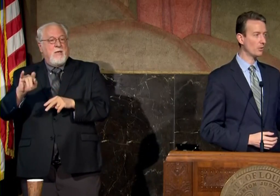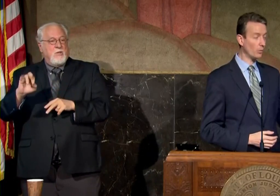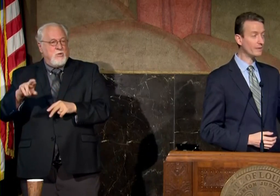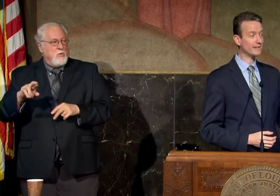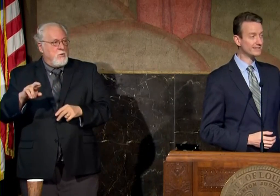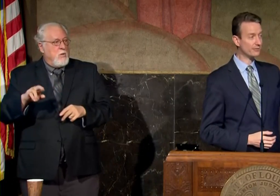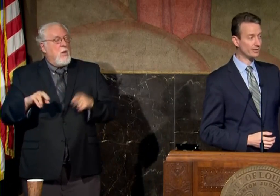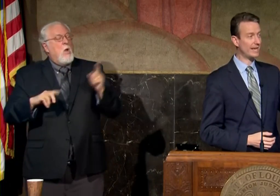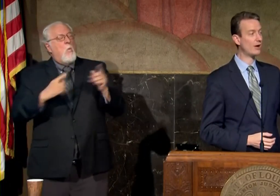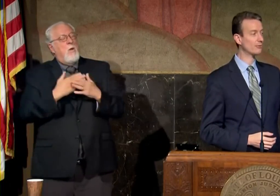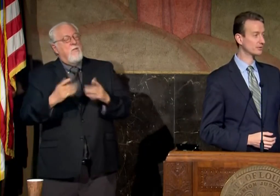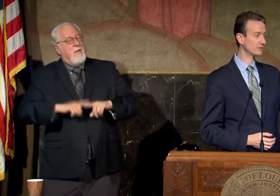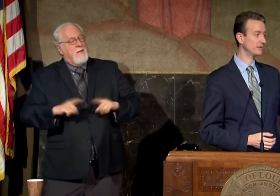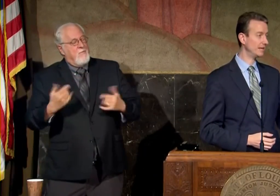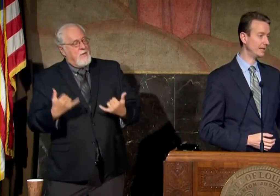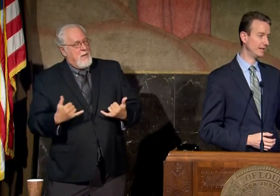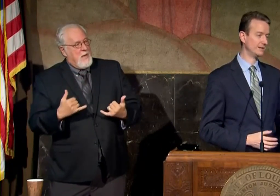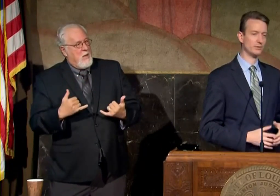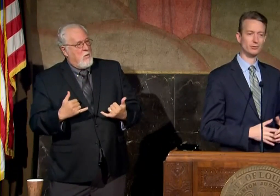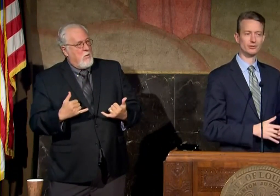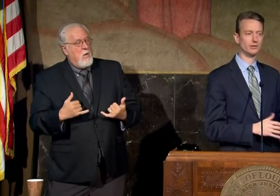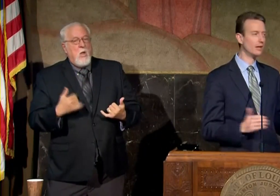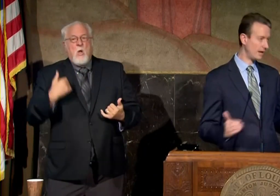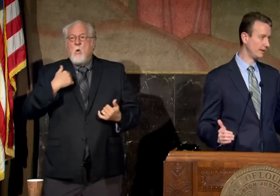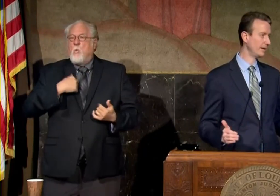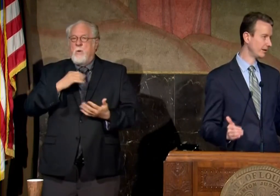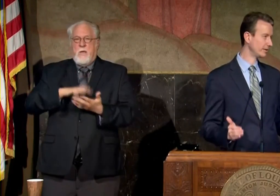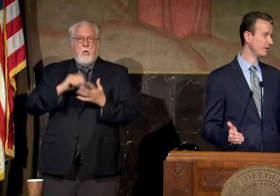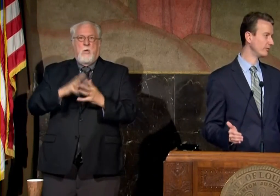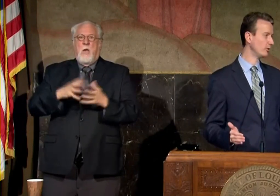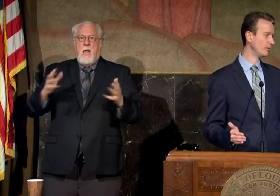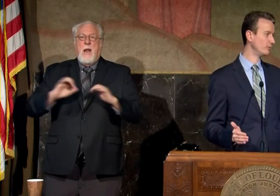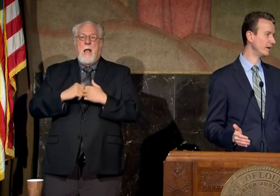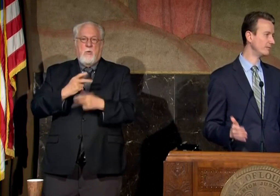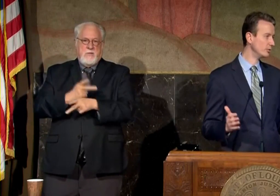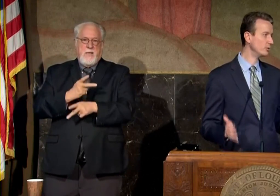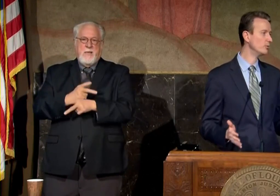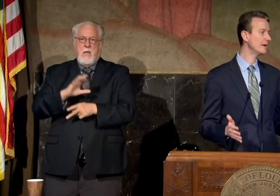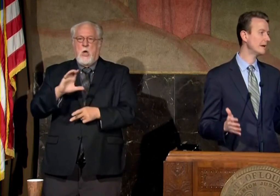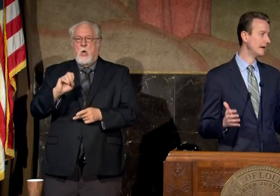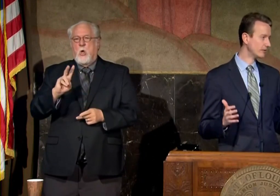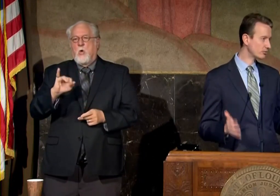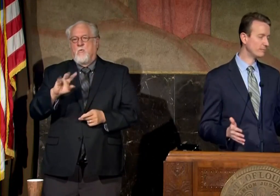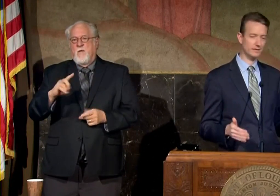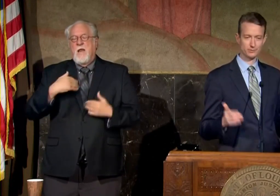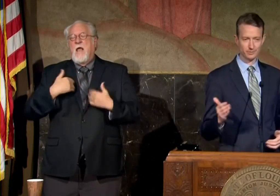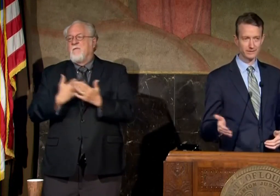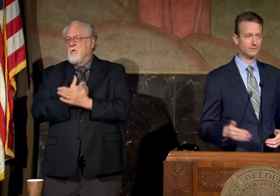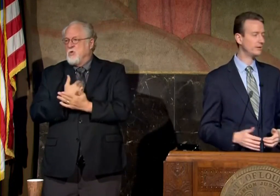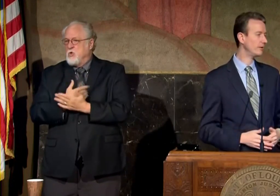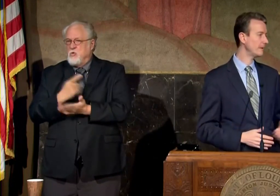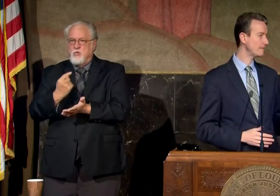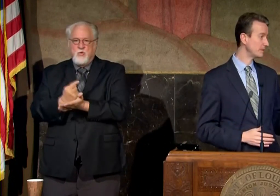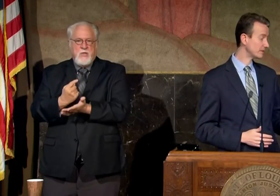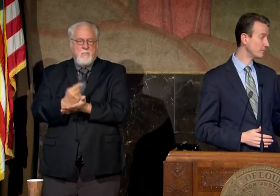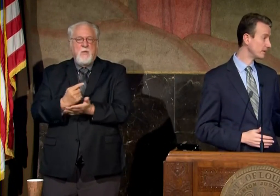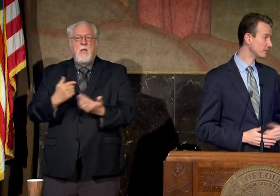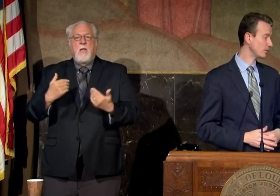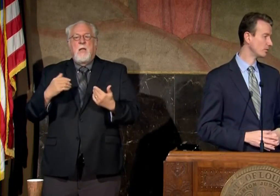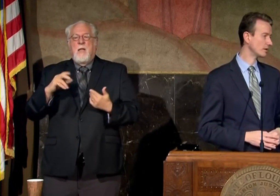one thing that's different now versus the beginning is we've learned a lot about how to care for covid we have new treatments remdesivir